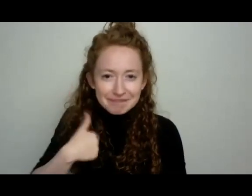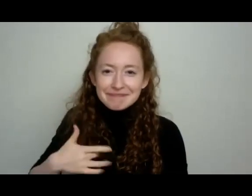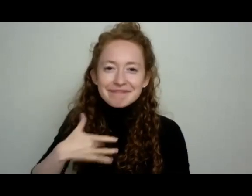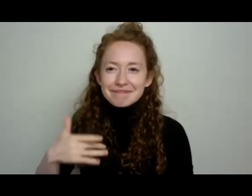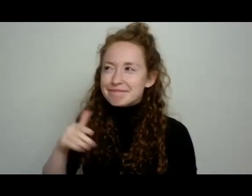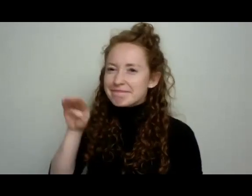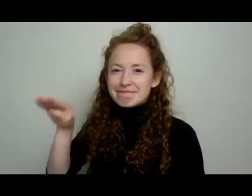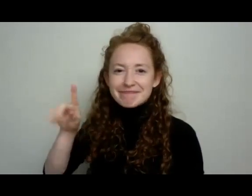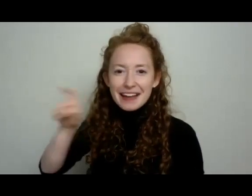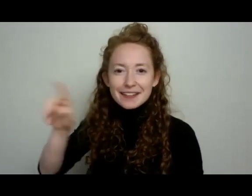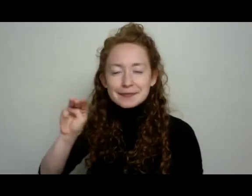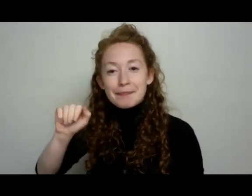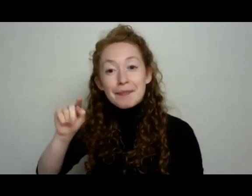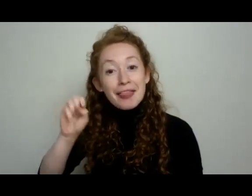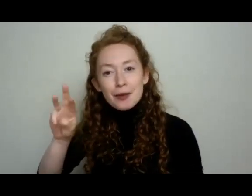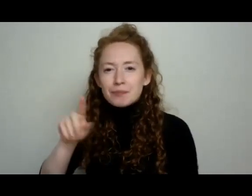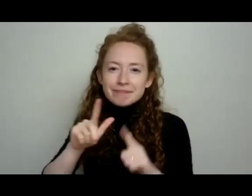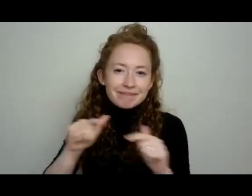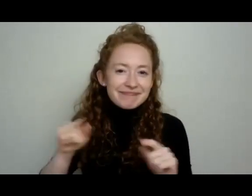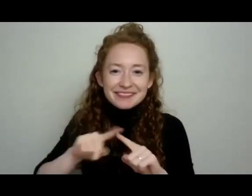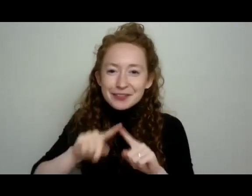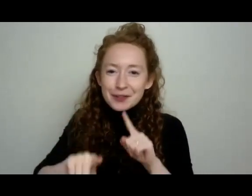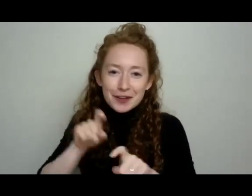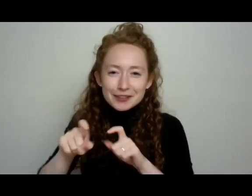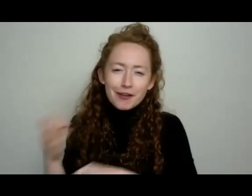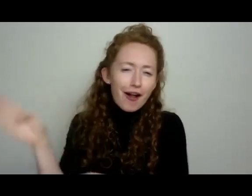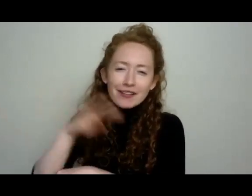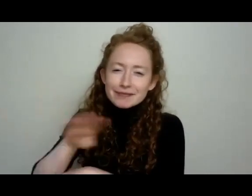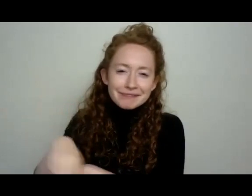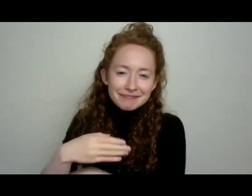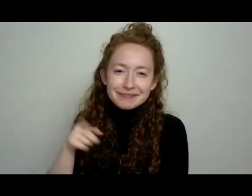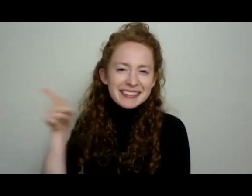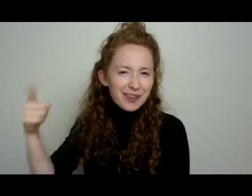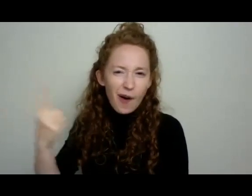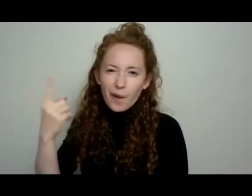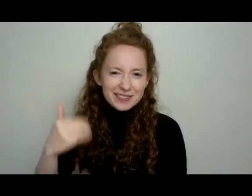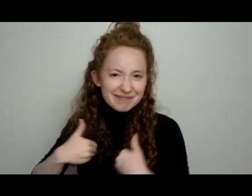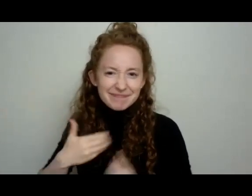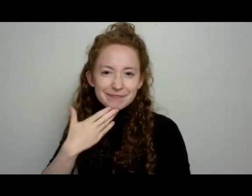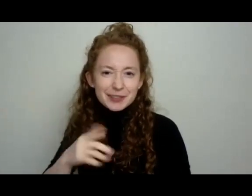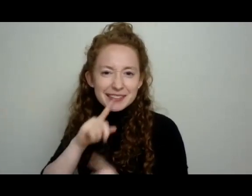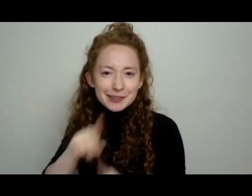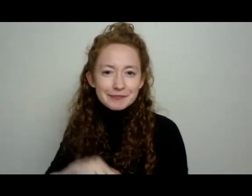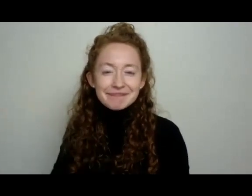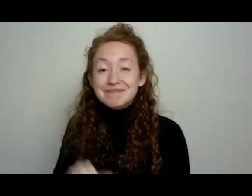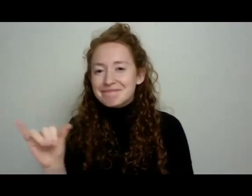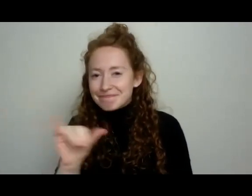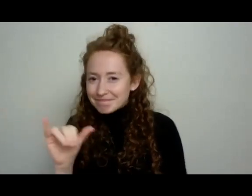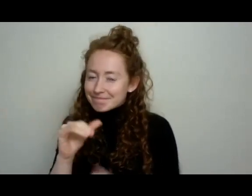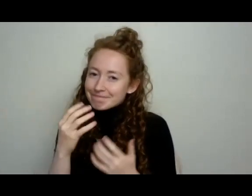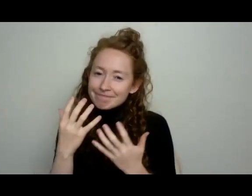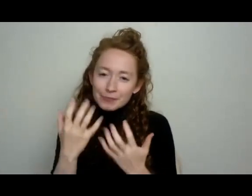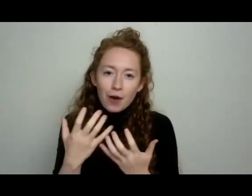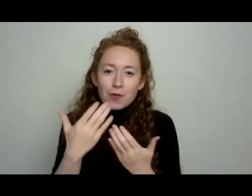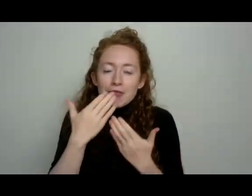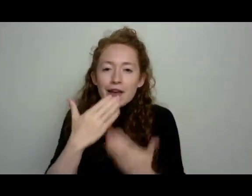kinds of ways. And he is there for you, friends. So don't hold back. I'd also love to thank all of our Fruition crew, family